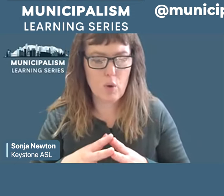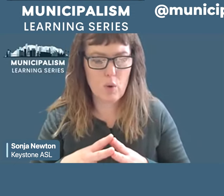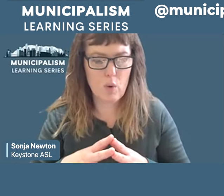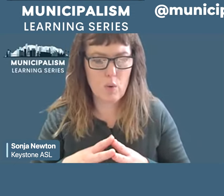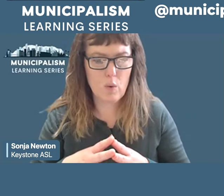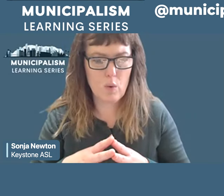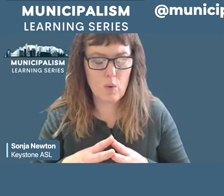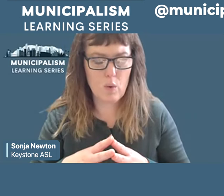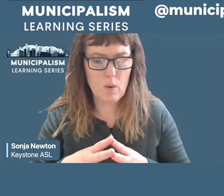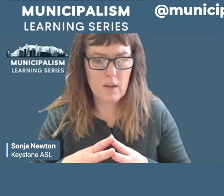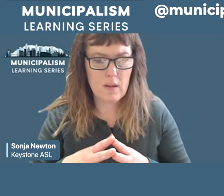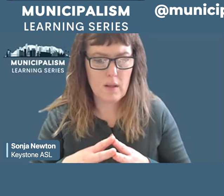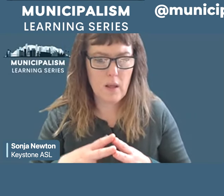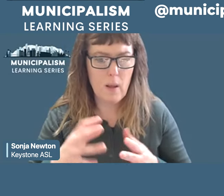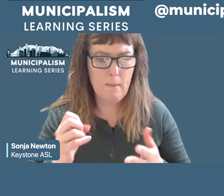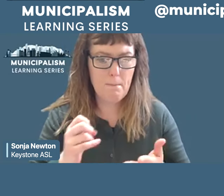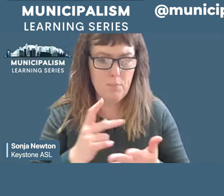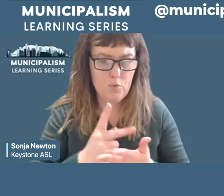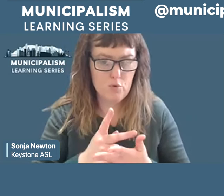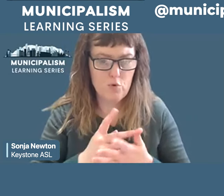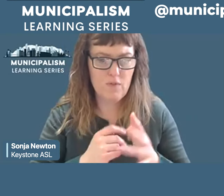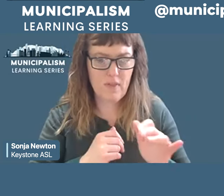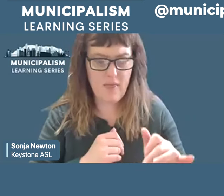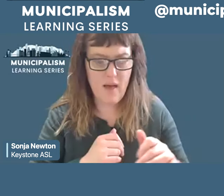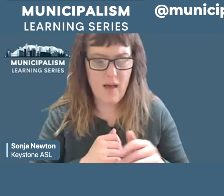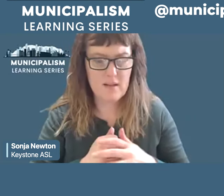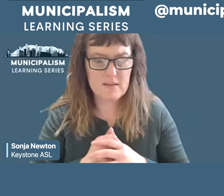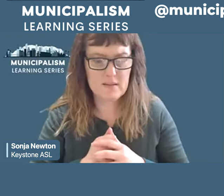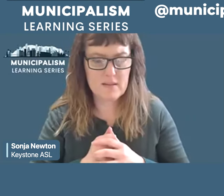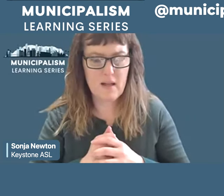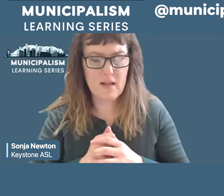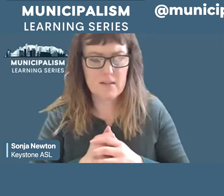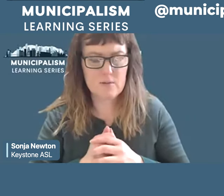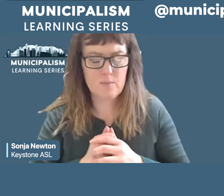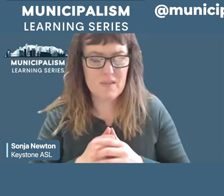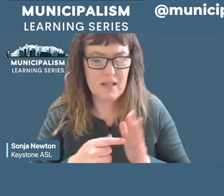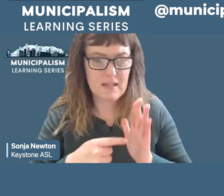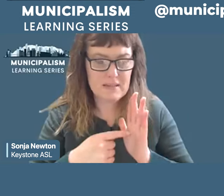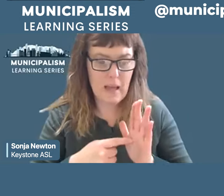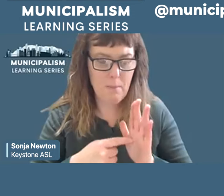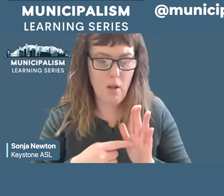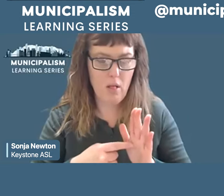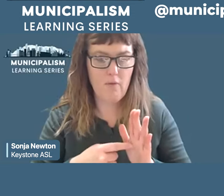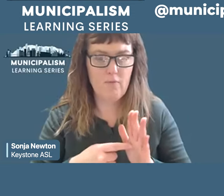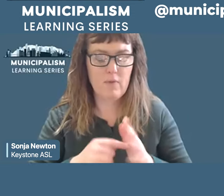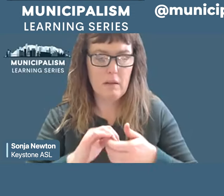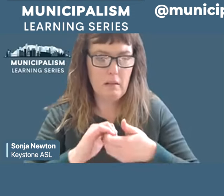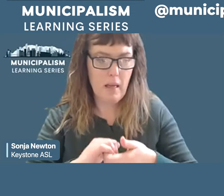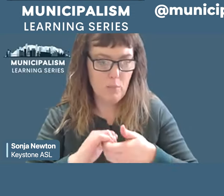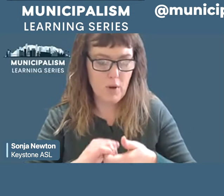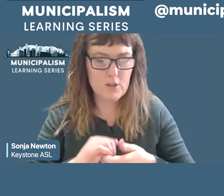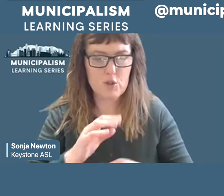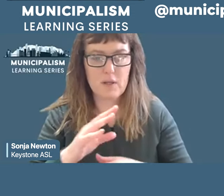that and it was also an example of this collaboration among labor community organizations